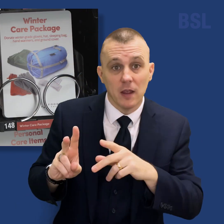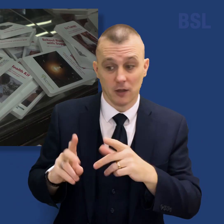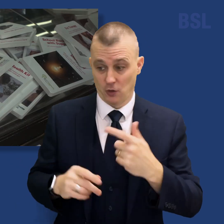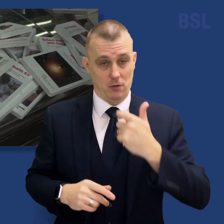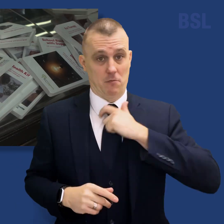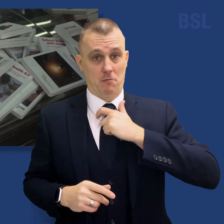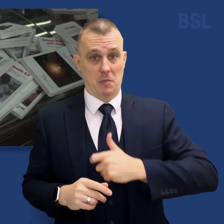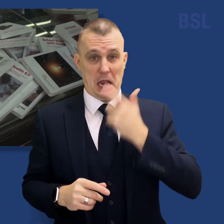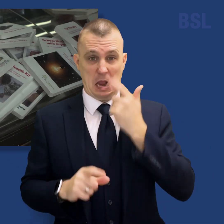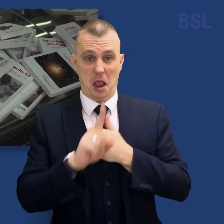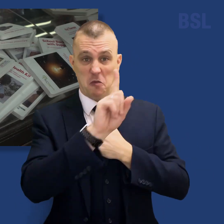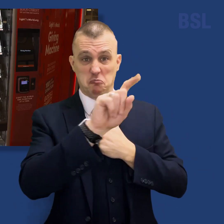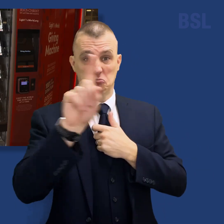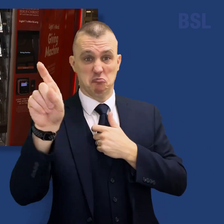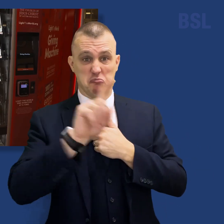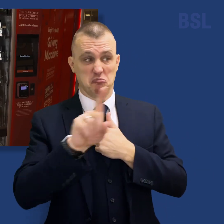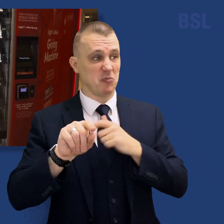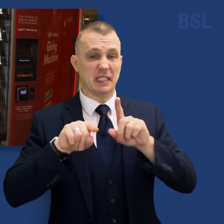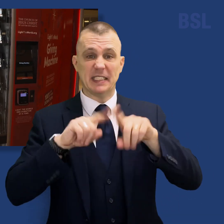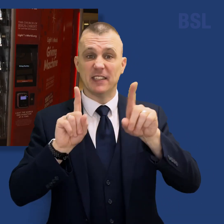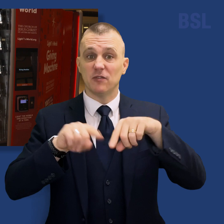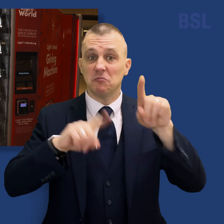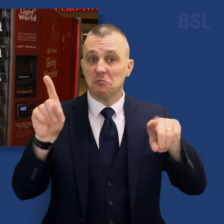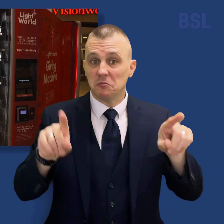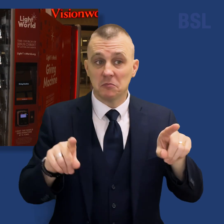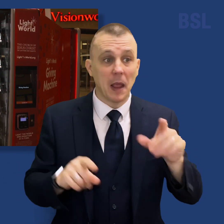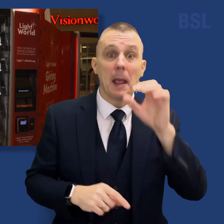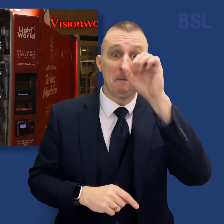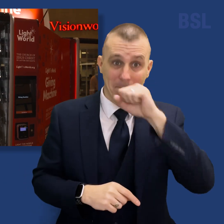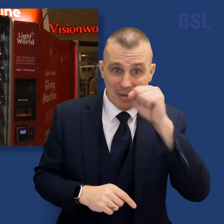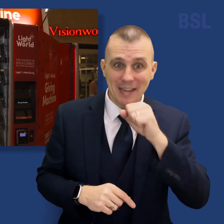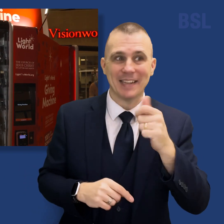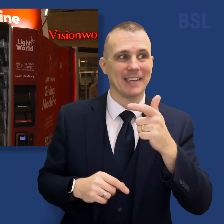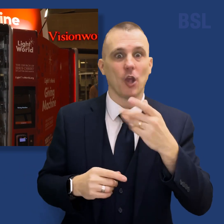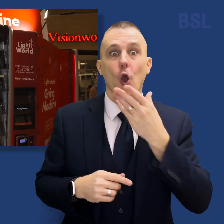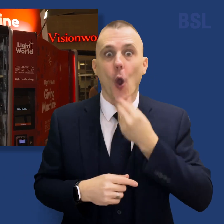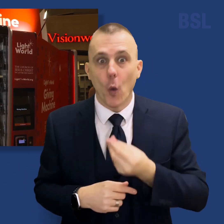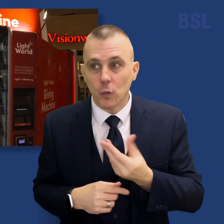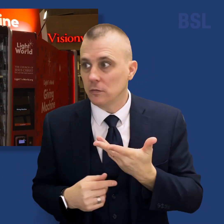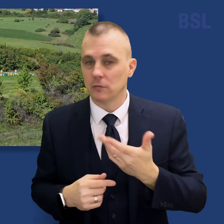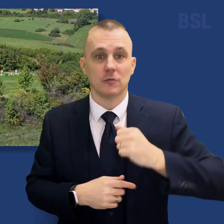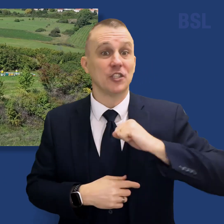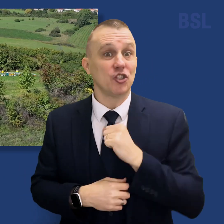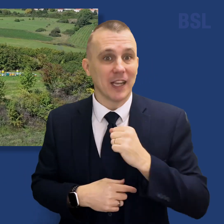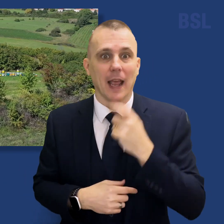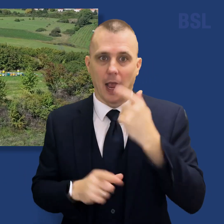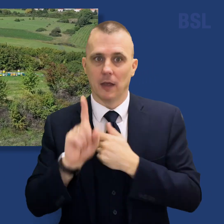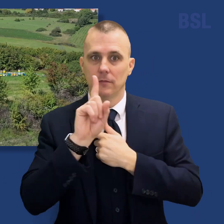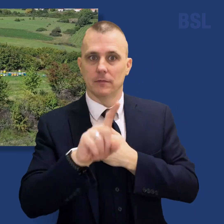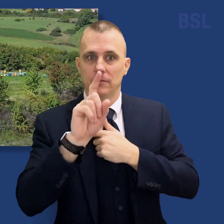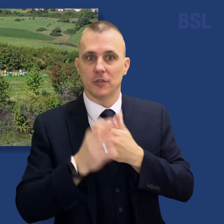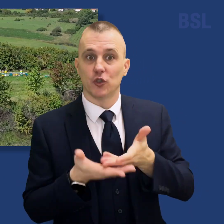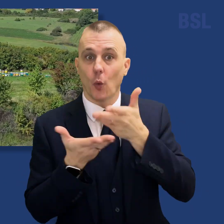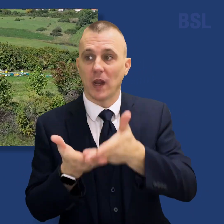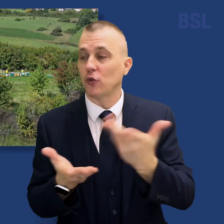Donors can choose from a wide selection of items, including pigs, goats, chickens, and